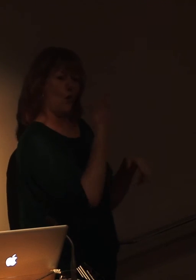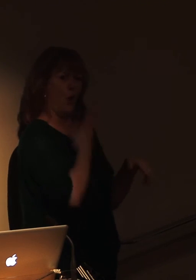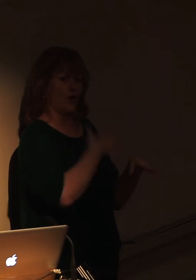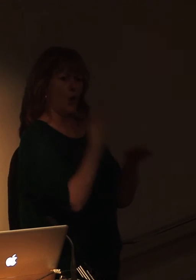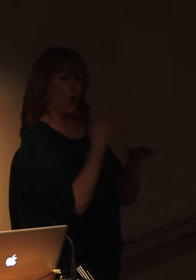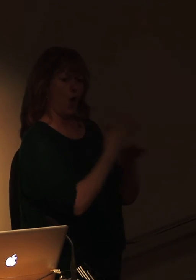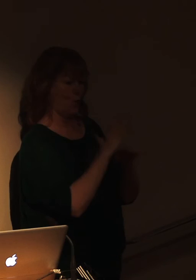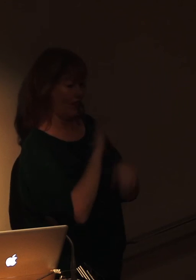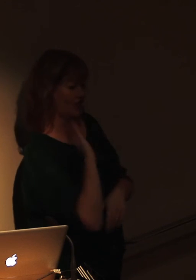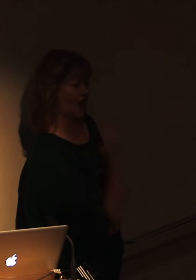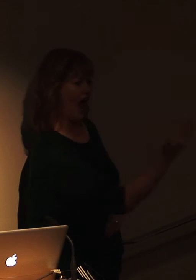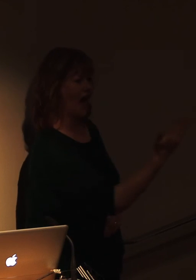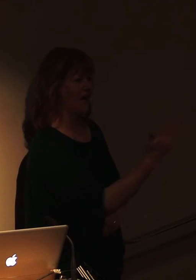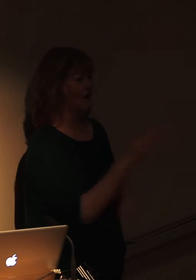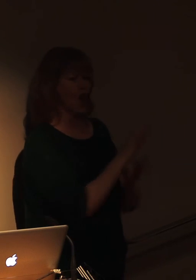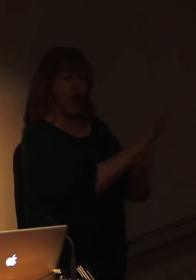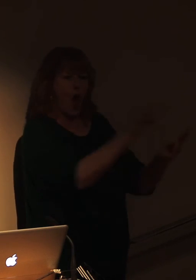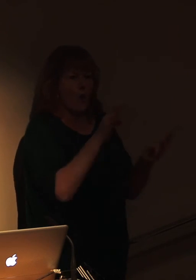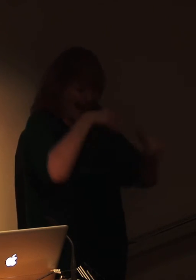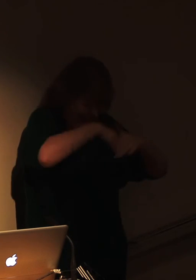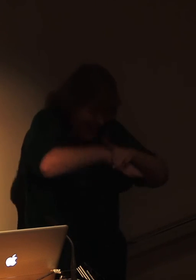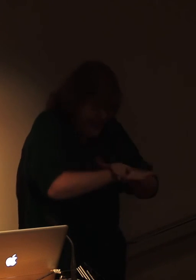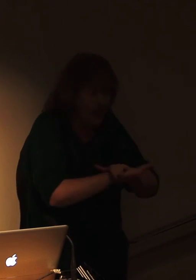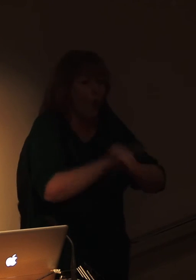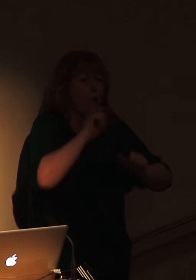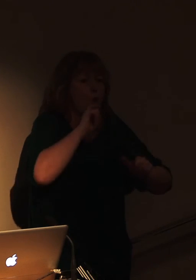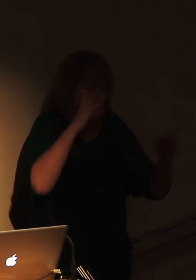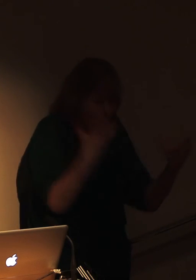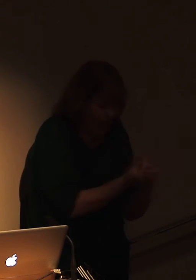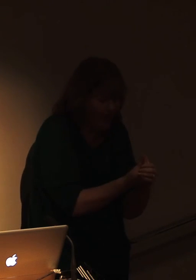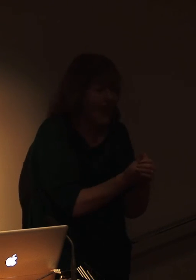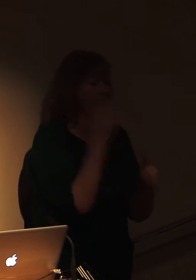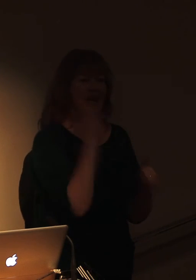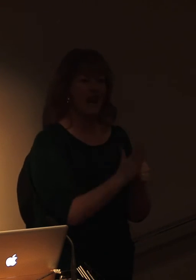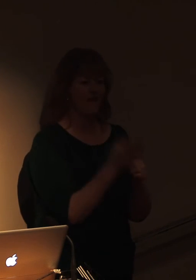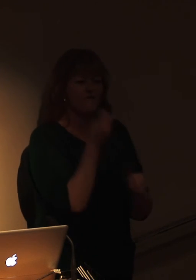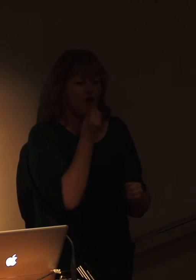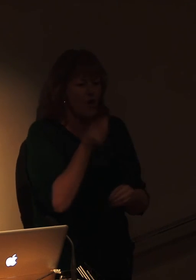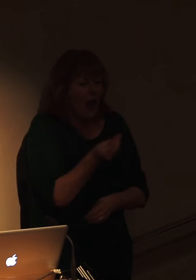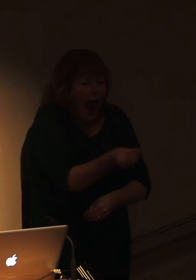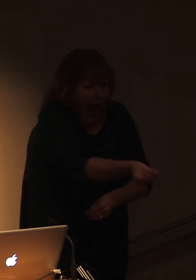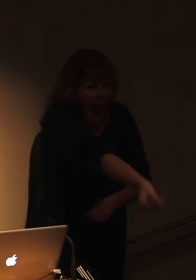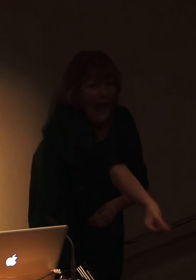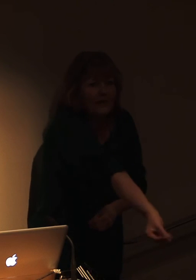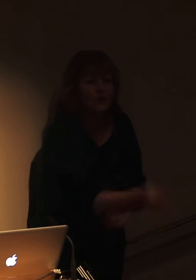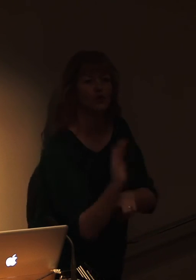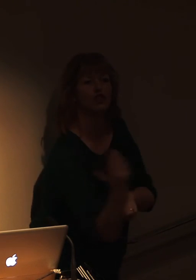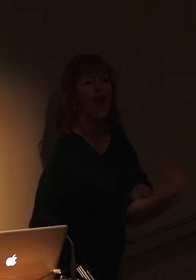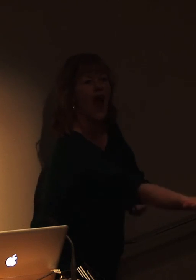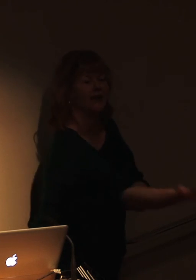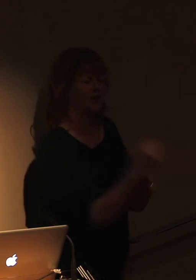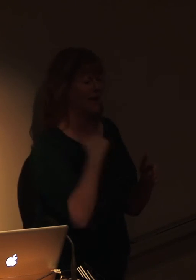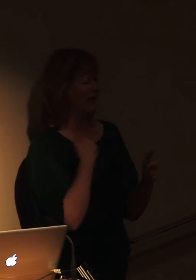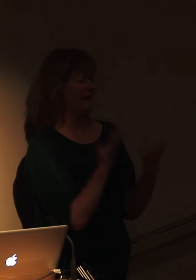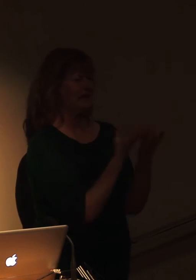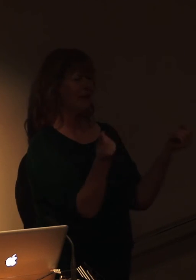Nobody had got in the water with them and certainly nobody had hand fed them before. And for us in that film we needed something that was going to be unique